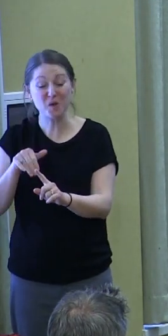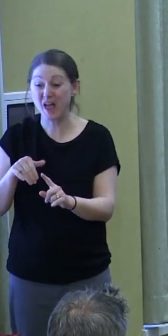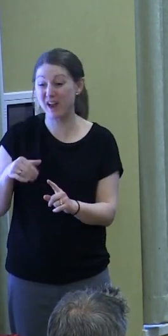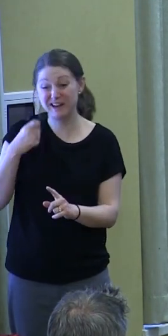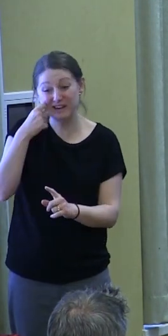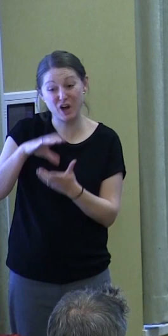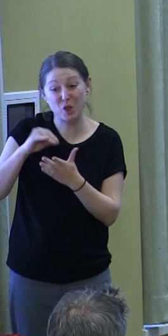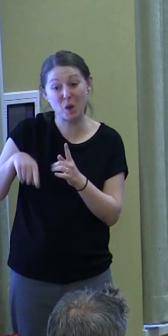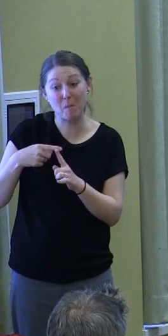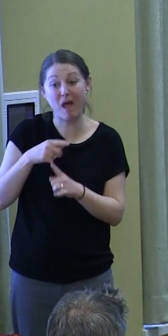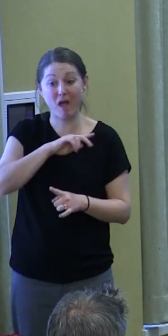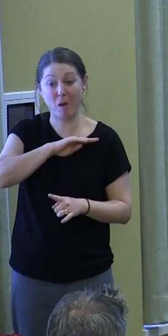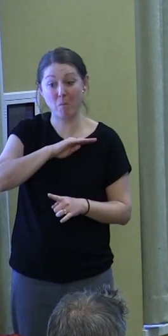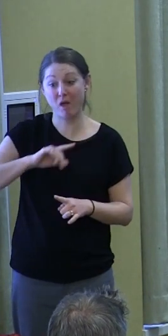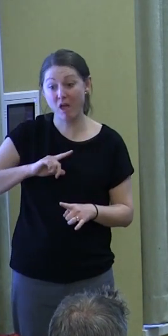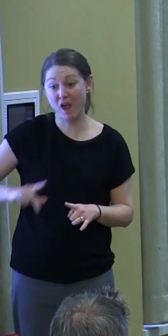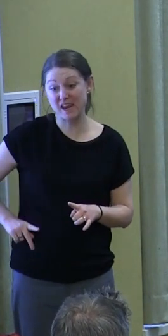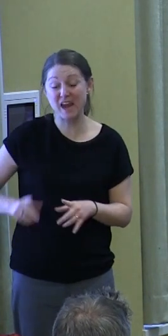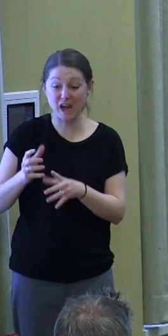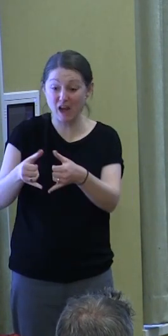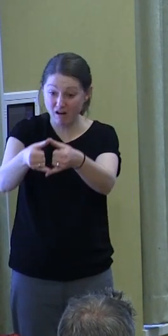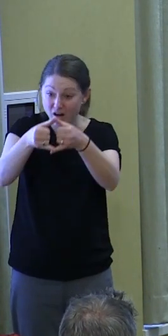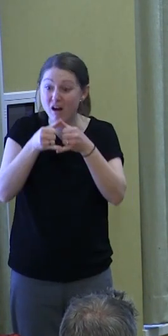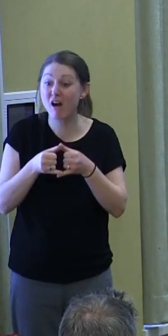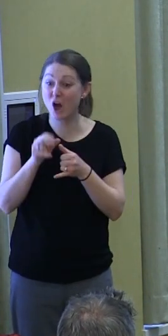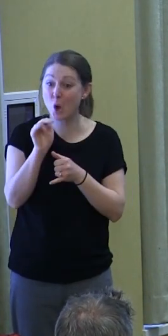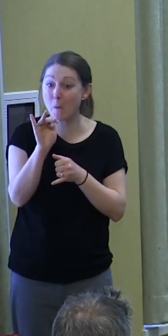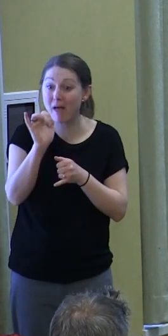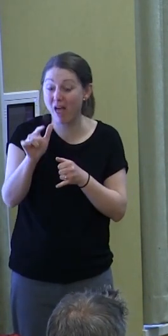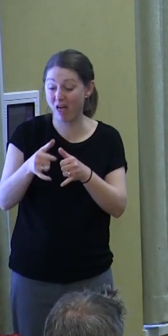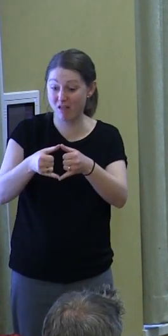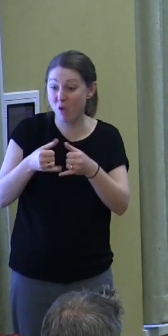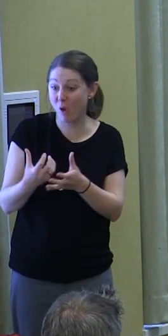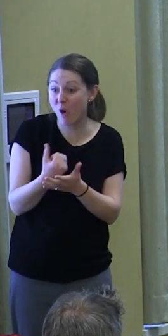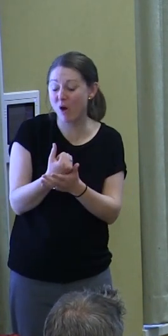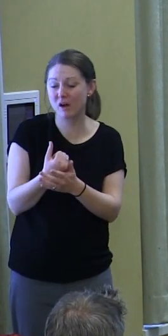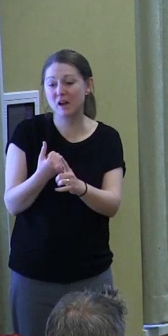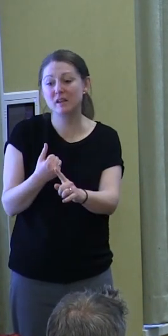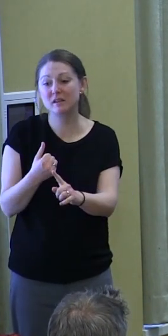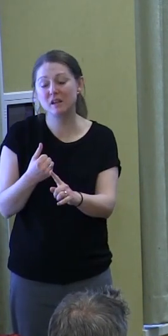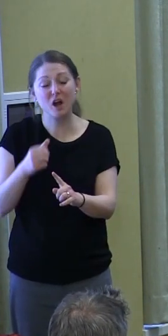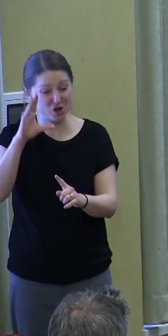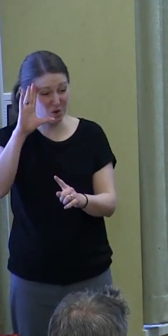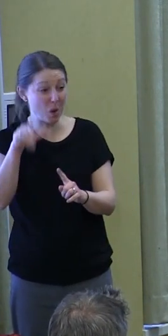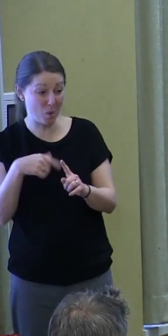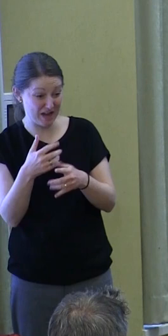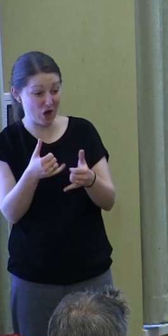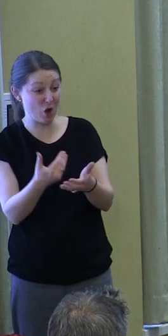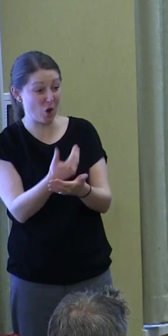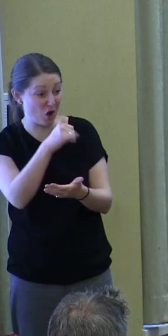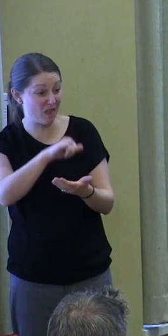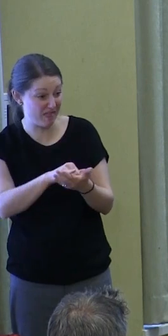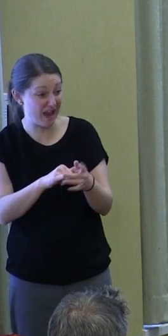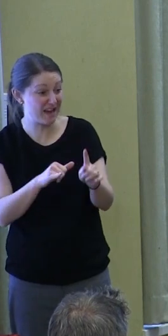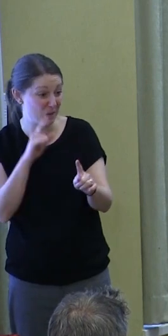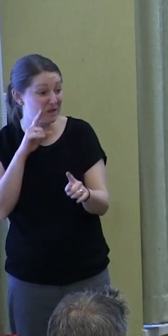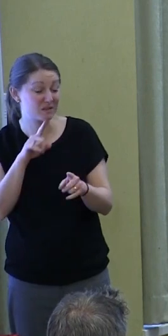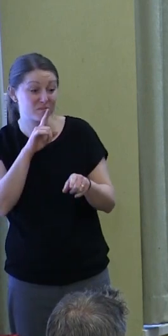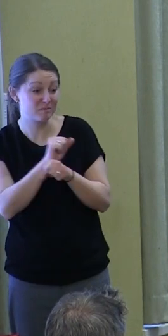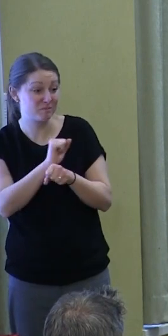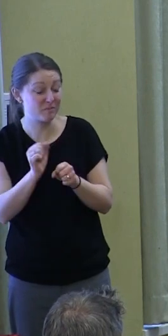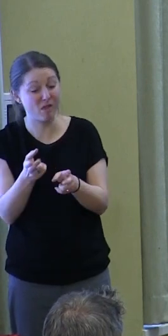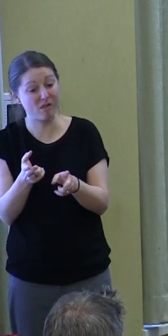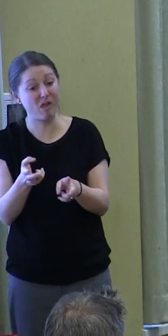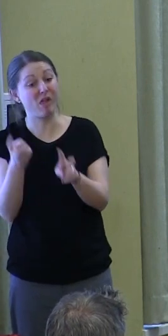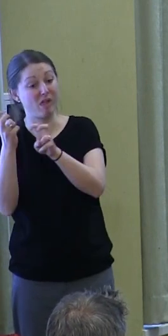And I said, know, Johnny, do you know that when he found out he won the Nobel Prize, he was actually in the hospital? He was